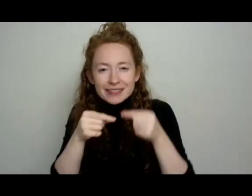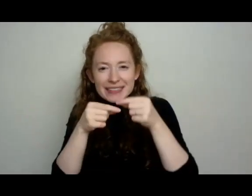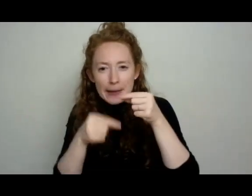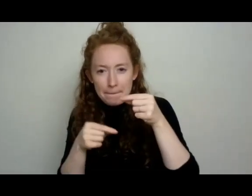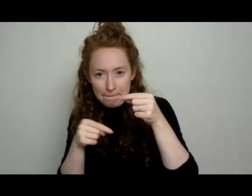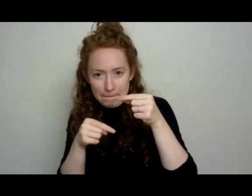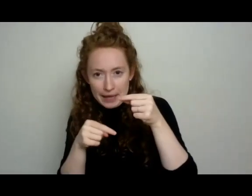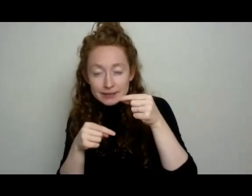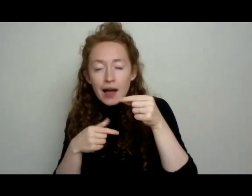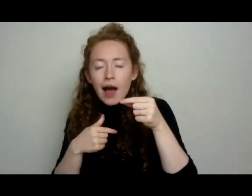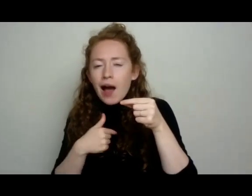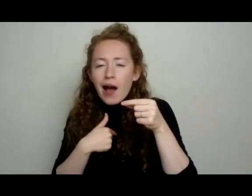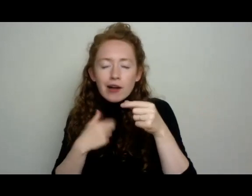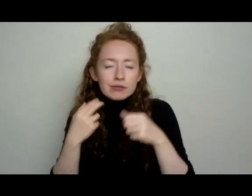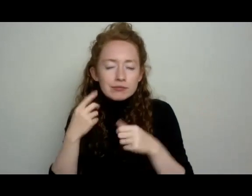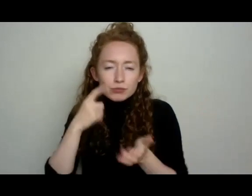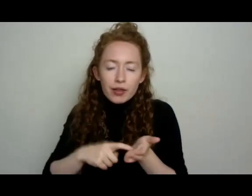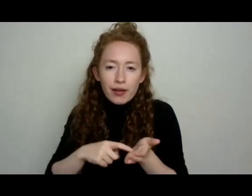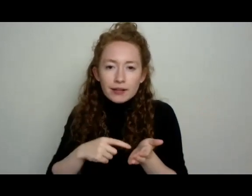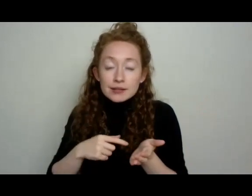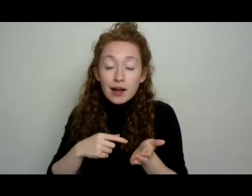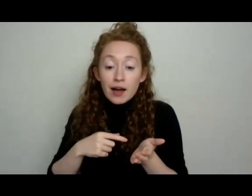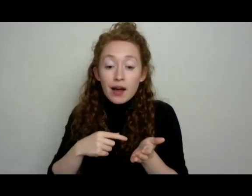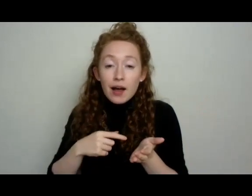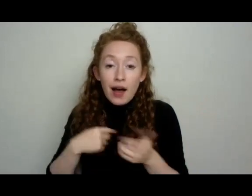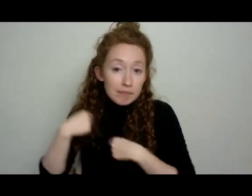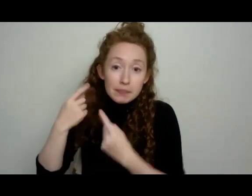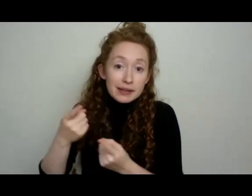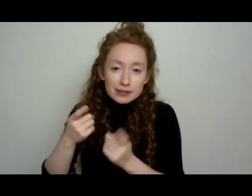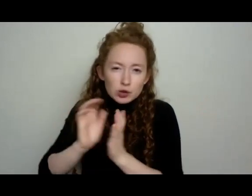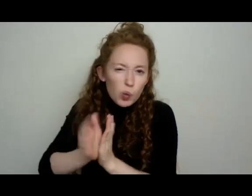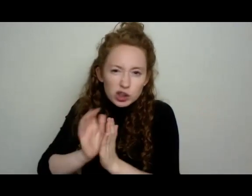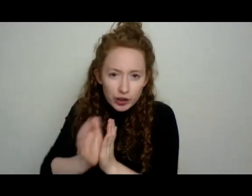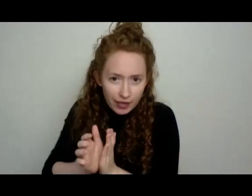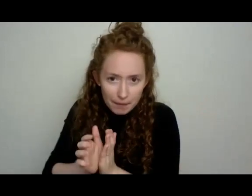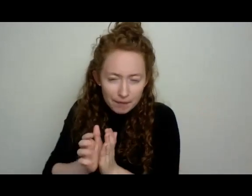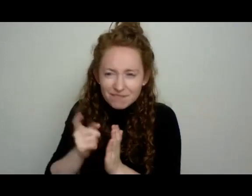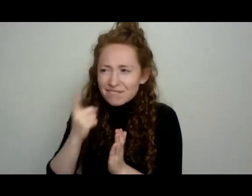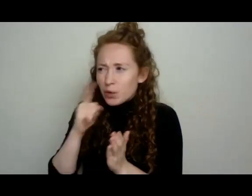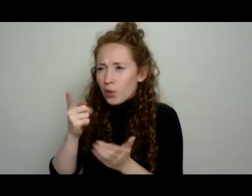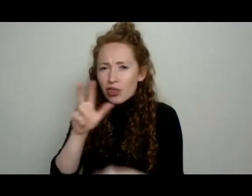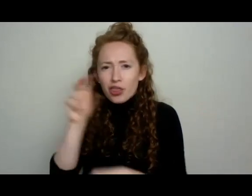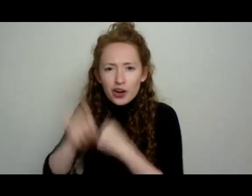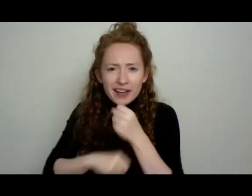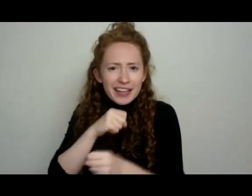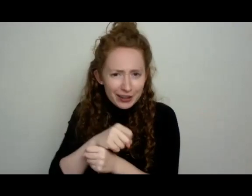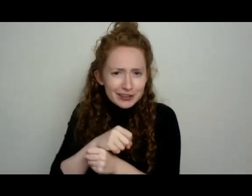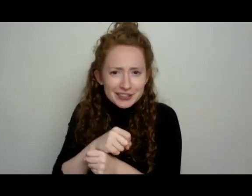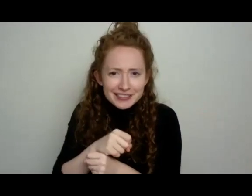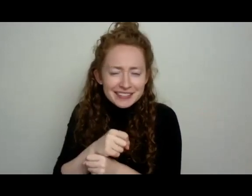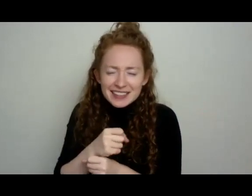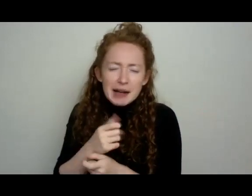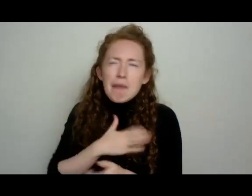eggs my entire life, thinking that they were my entire life. Let me not be dramatic. For 30 years, I've crushed